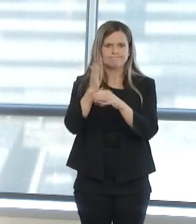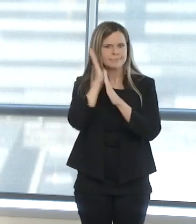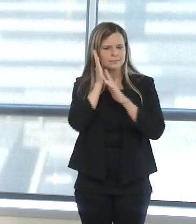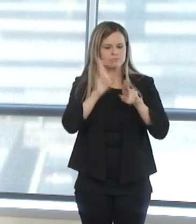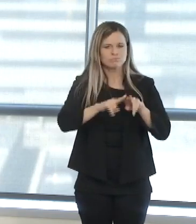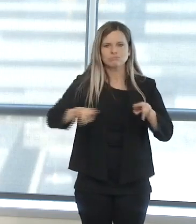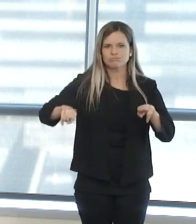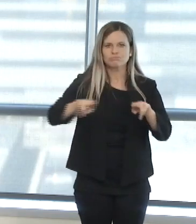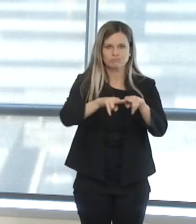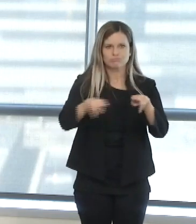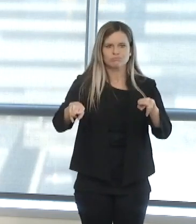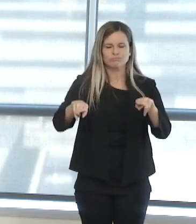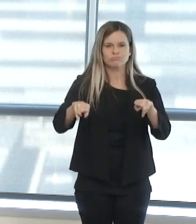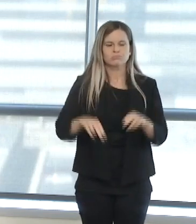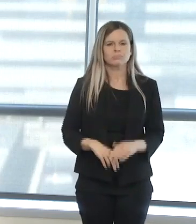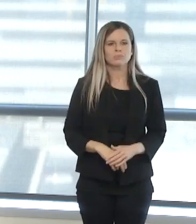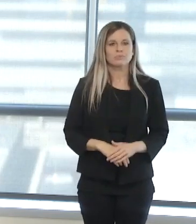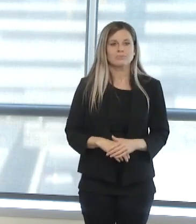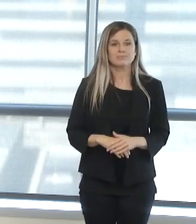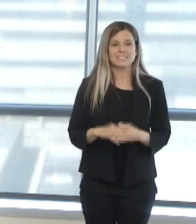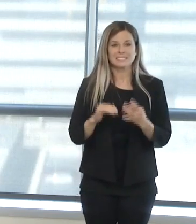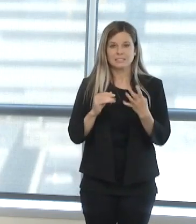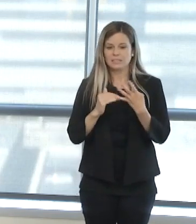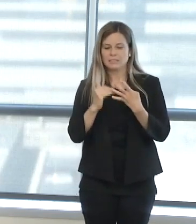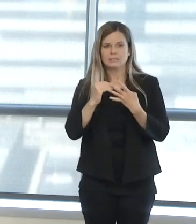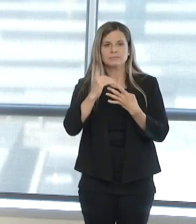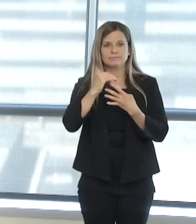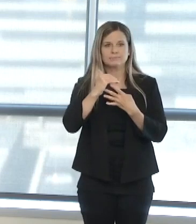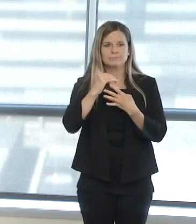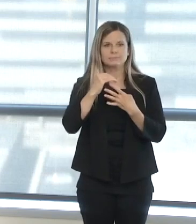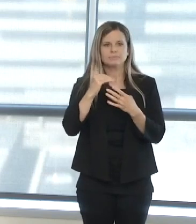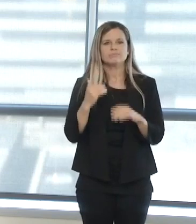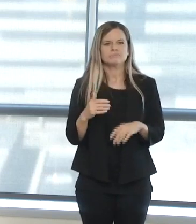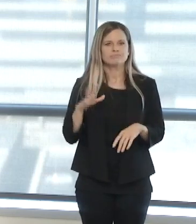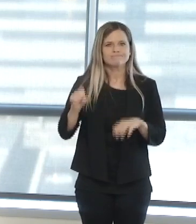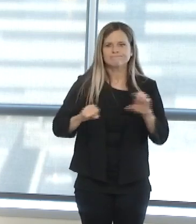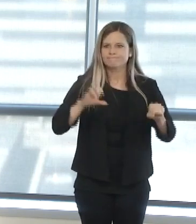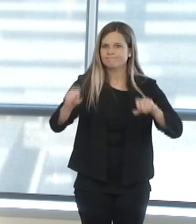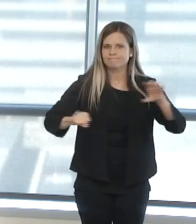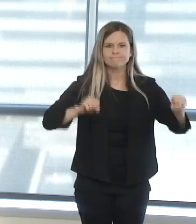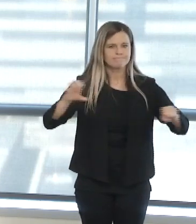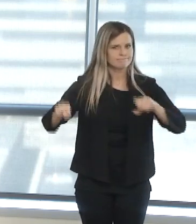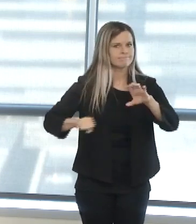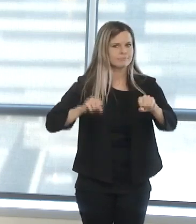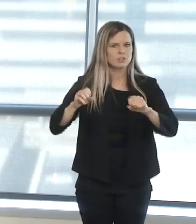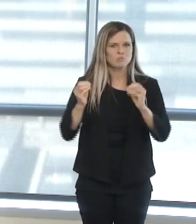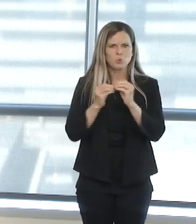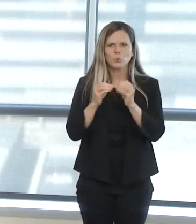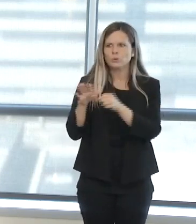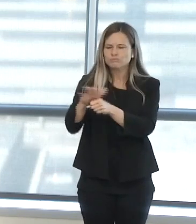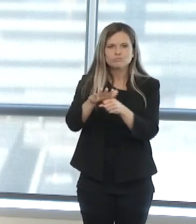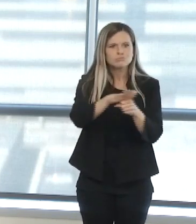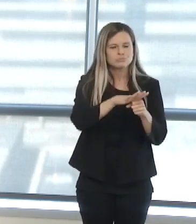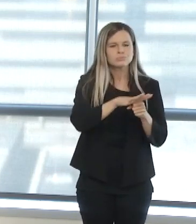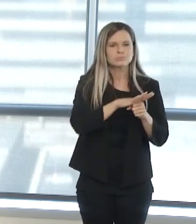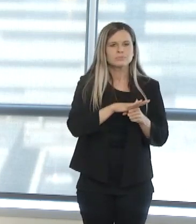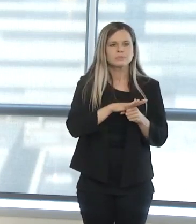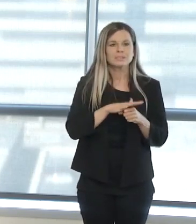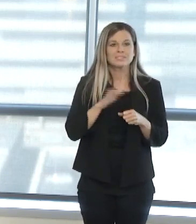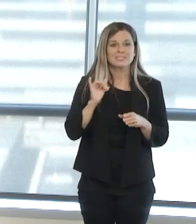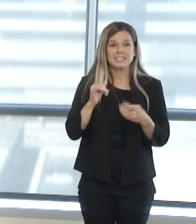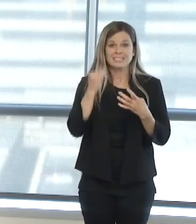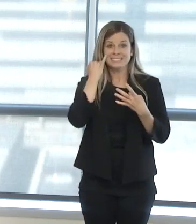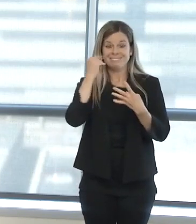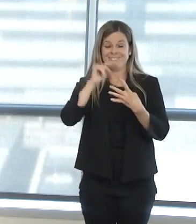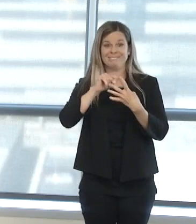as you progress through the later stages, you find us getting into a smaller area like a dialysis unit